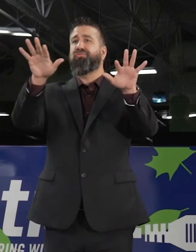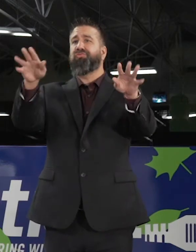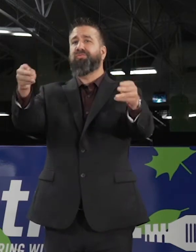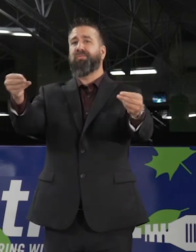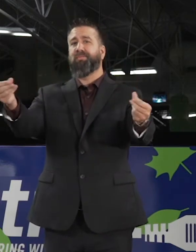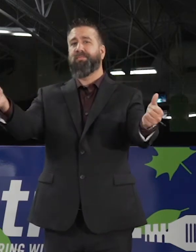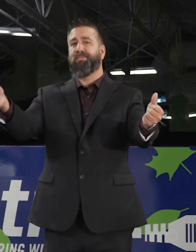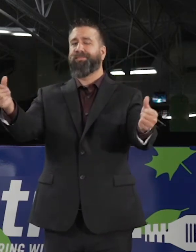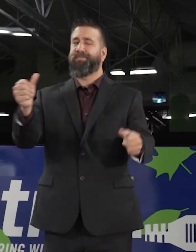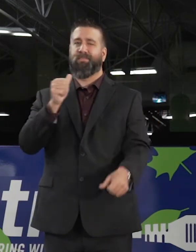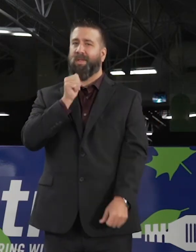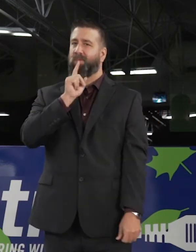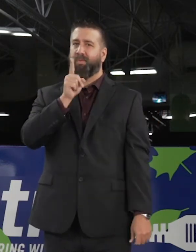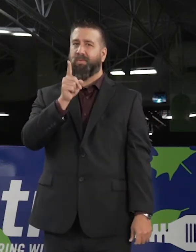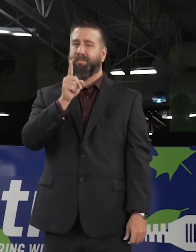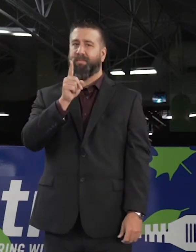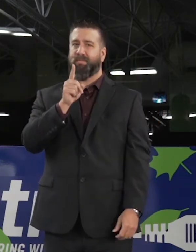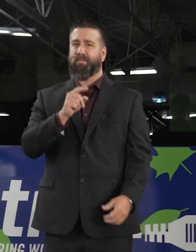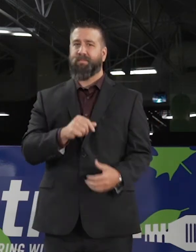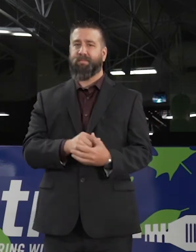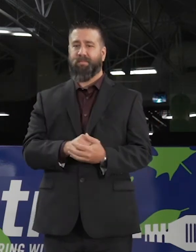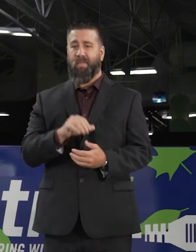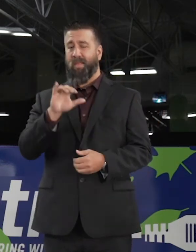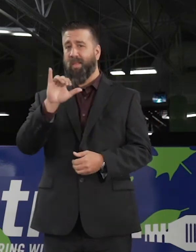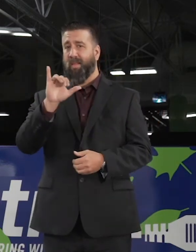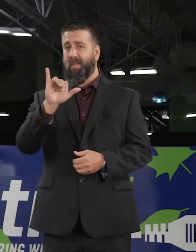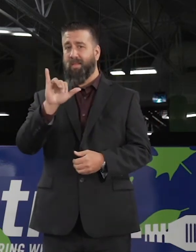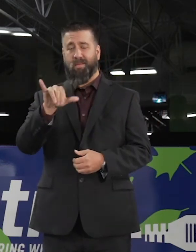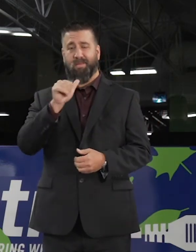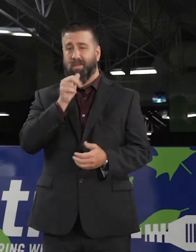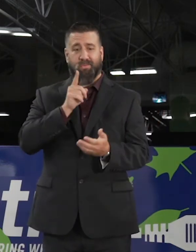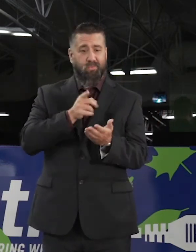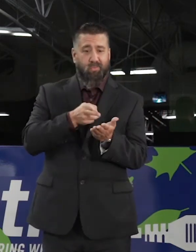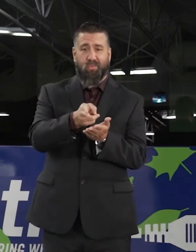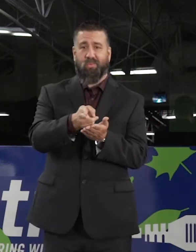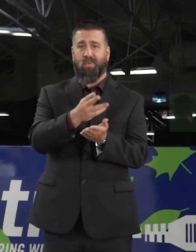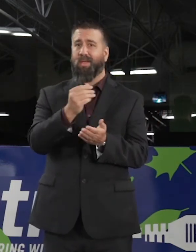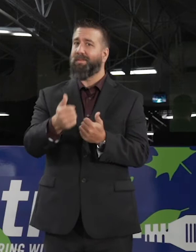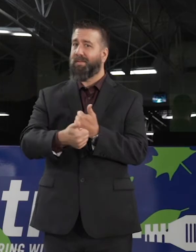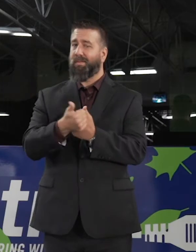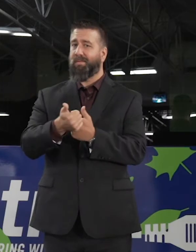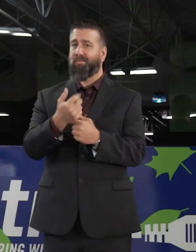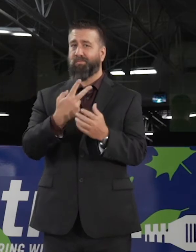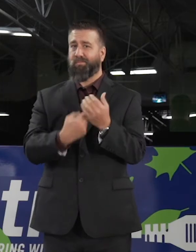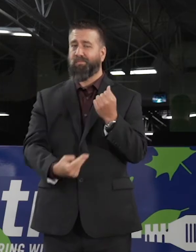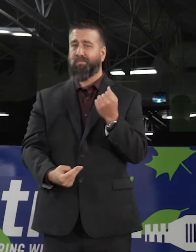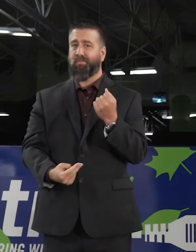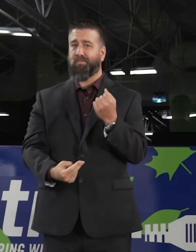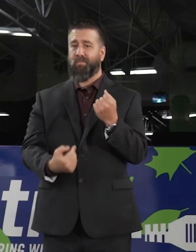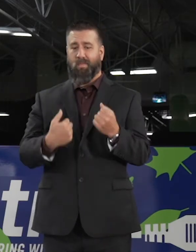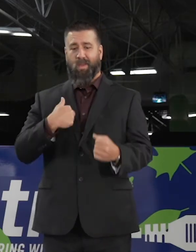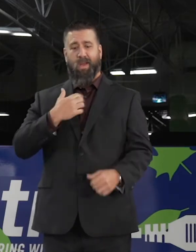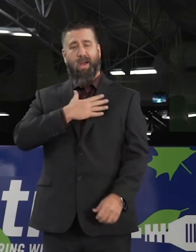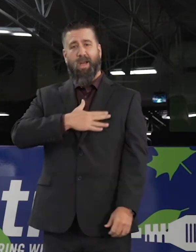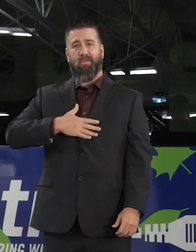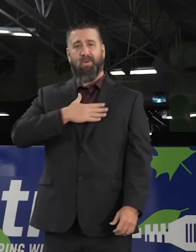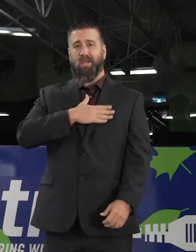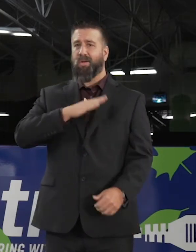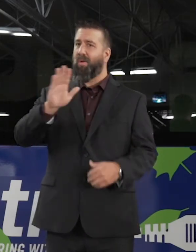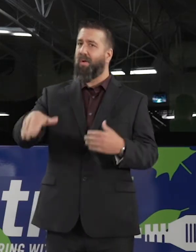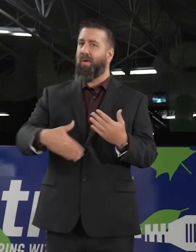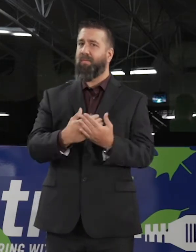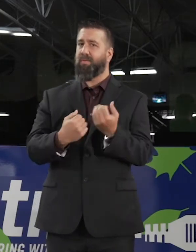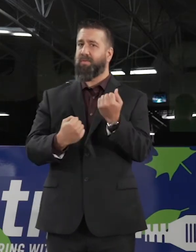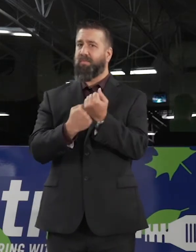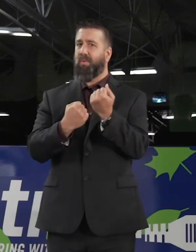moved on. Such remarks are untrue and dangerous. I appreciate the overwhelming support